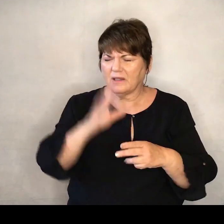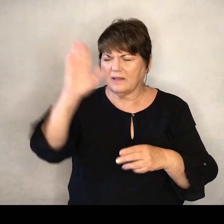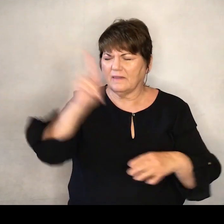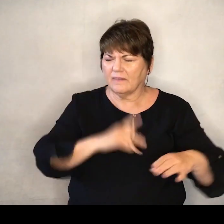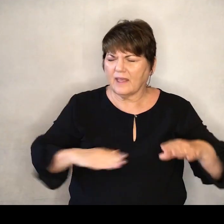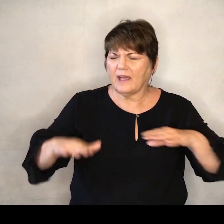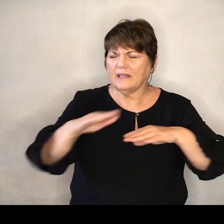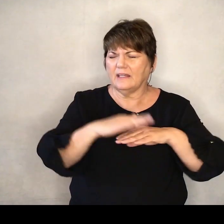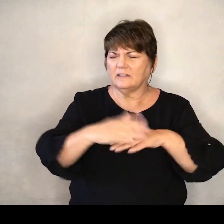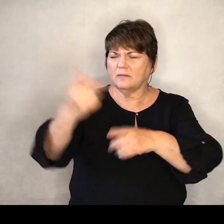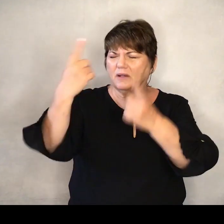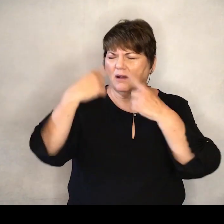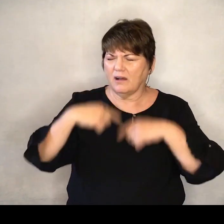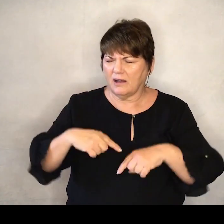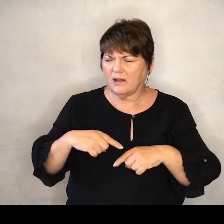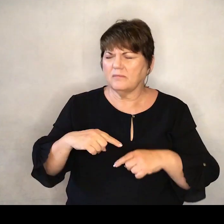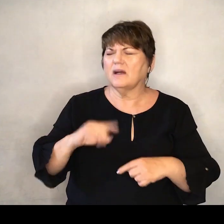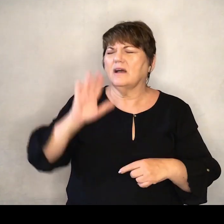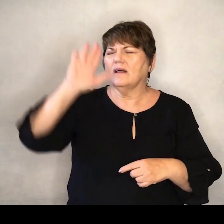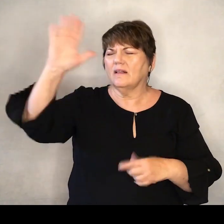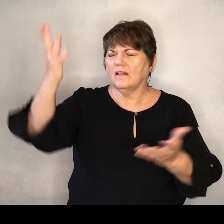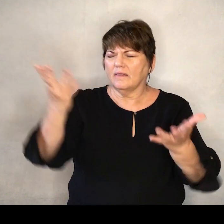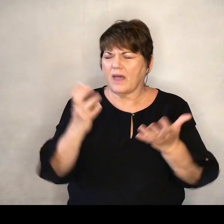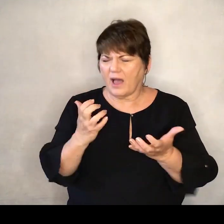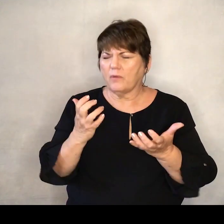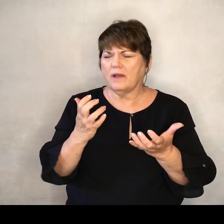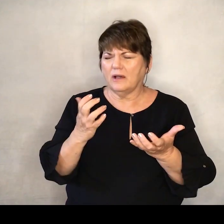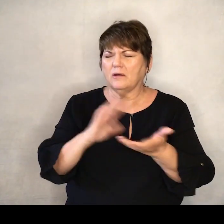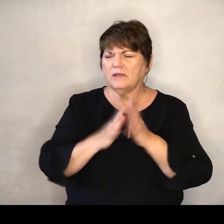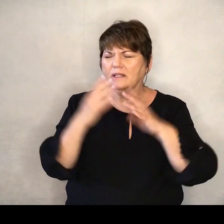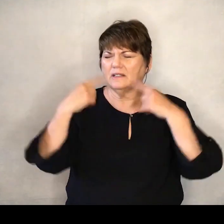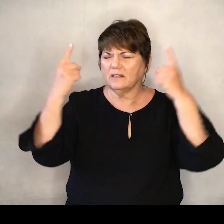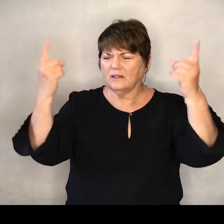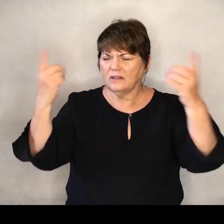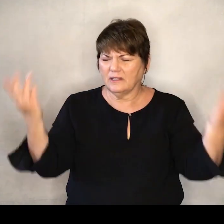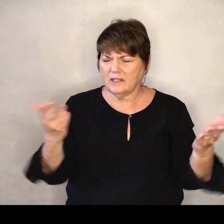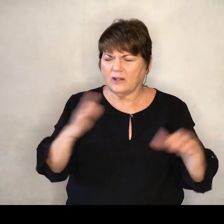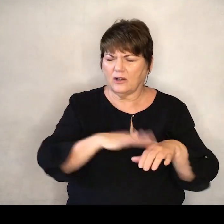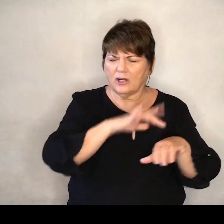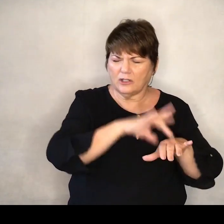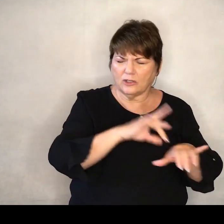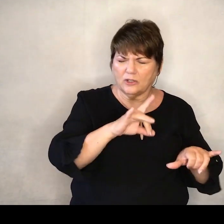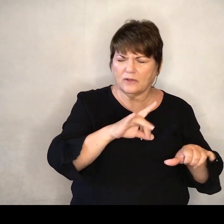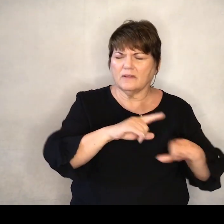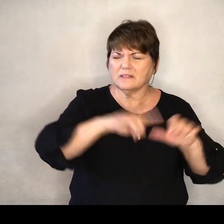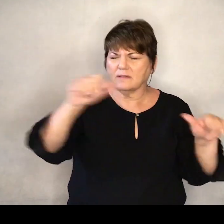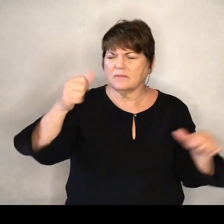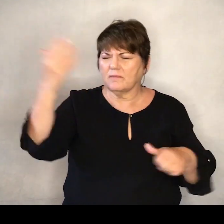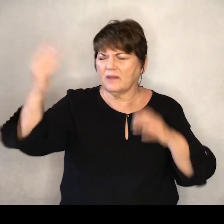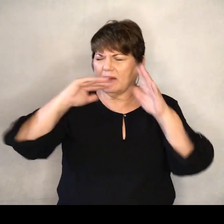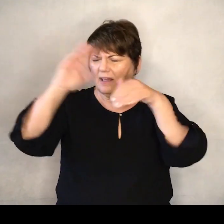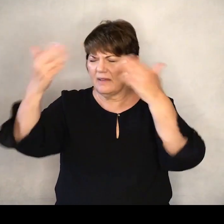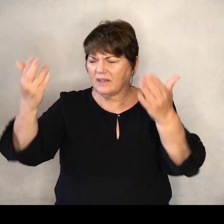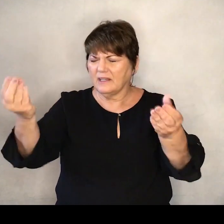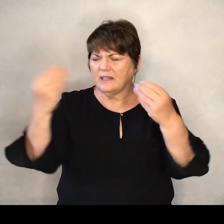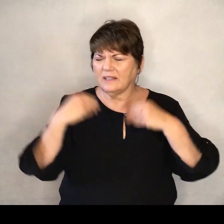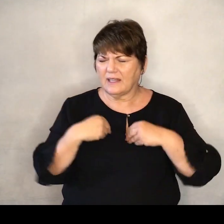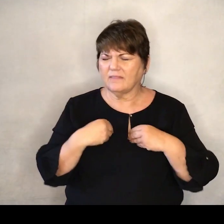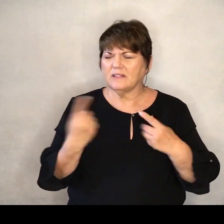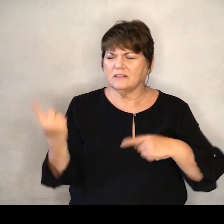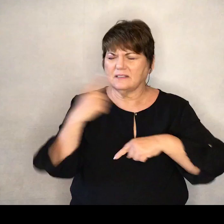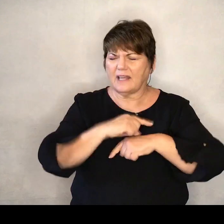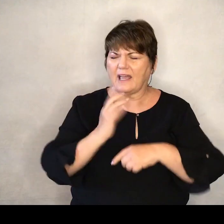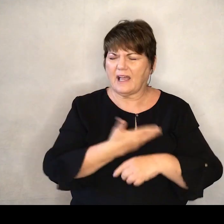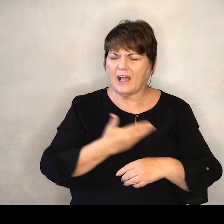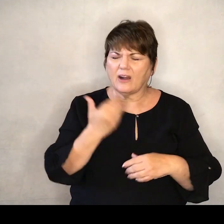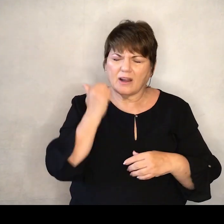Thy kingdom come Thy will be done On earth as it is in heaven Give us this day our